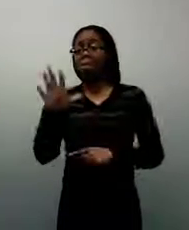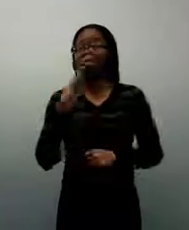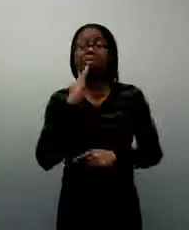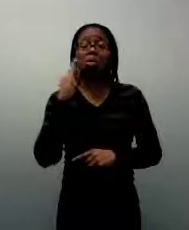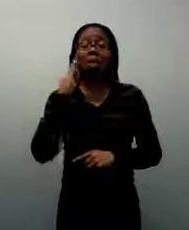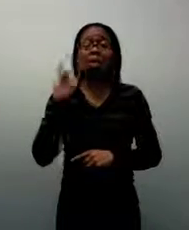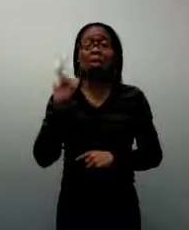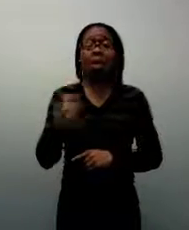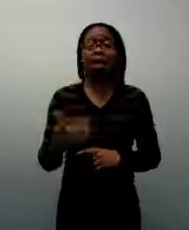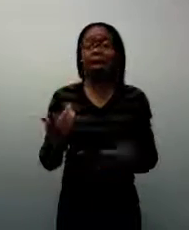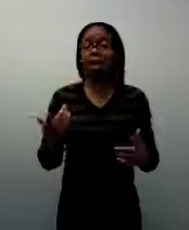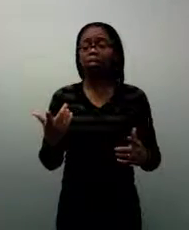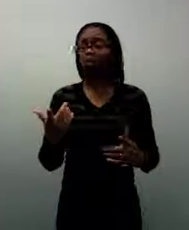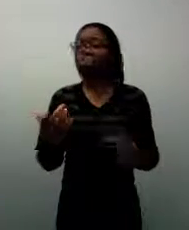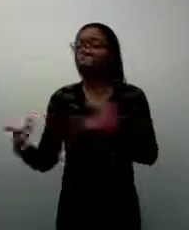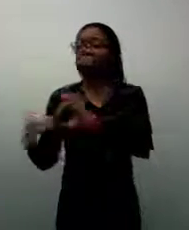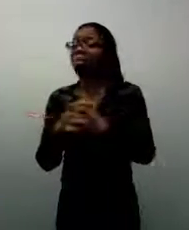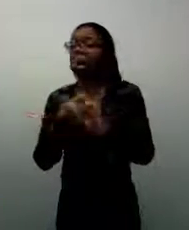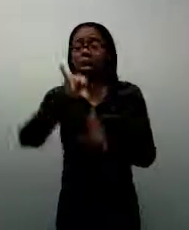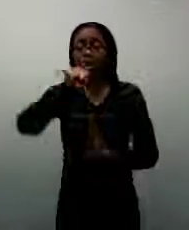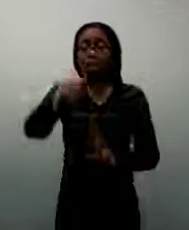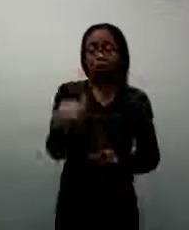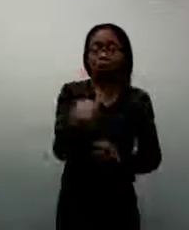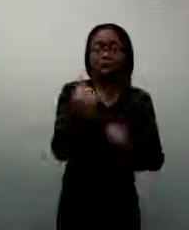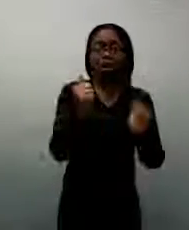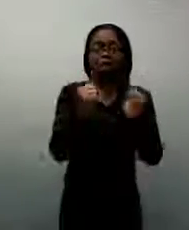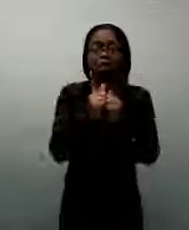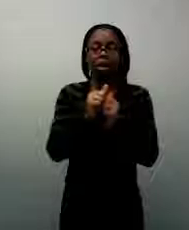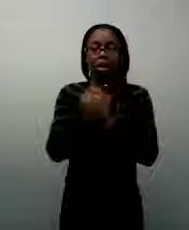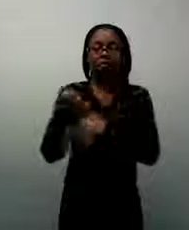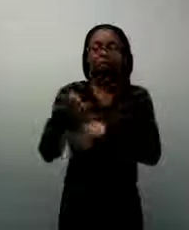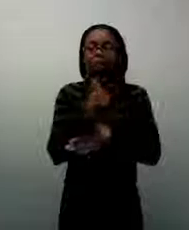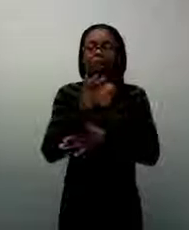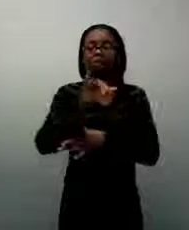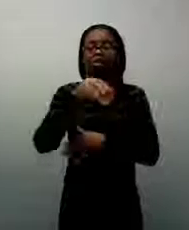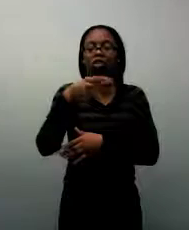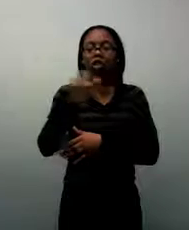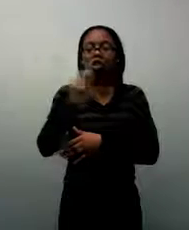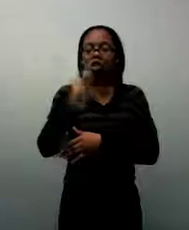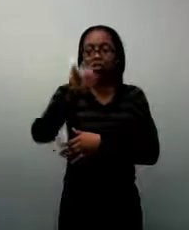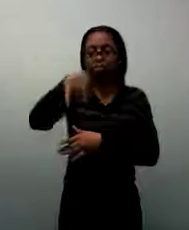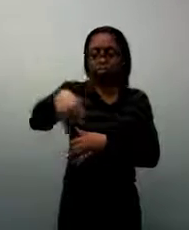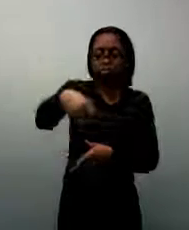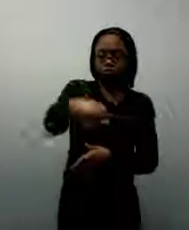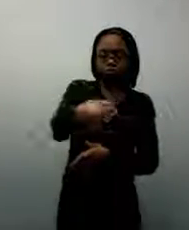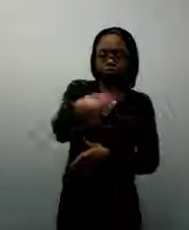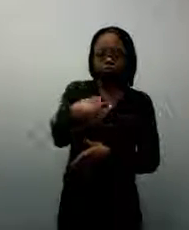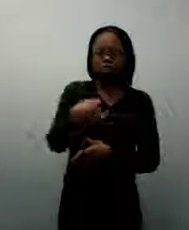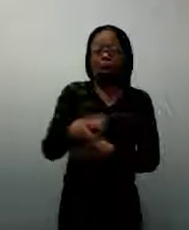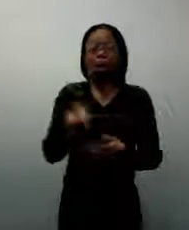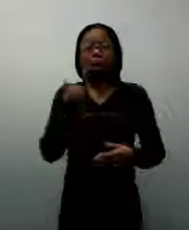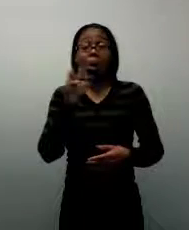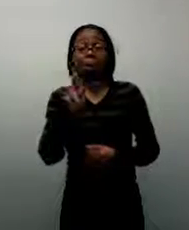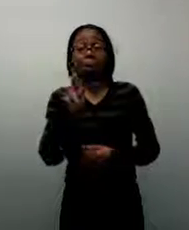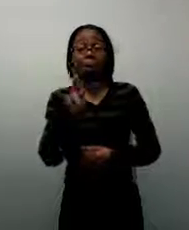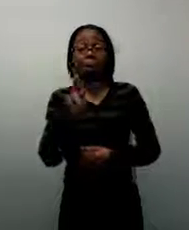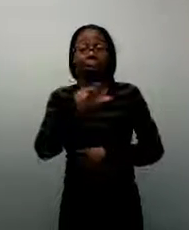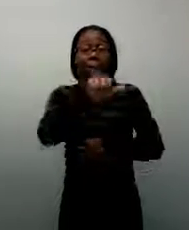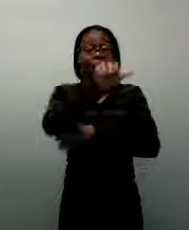a J with a fish hook. Or the shape of an A could be similar to a tent that they've gone